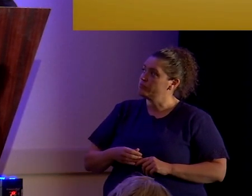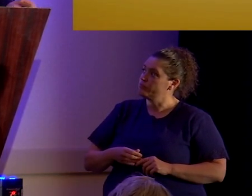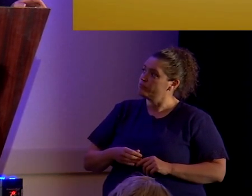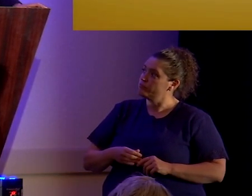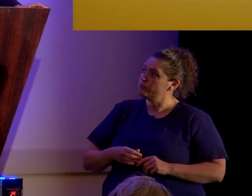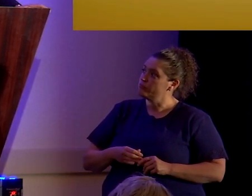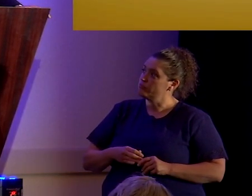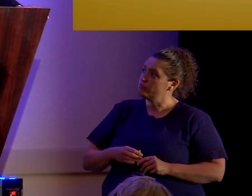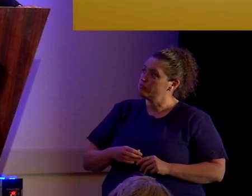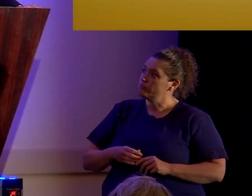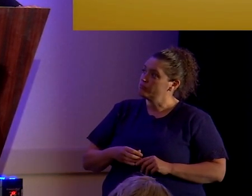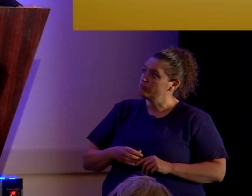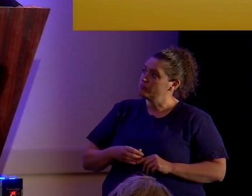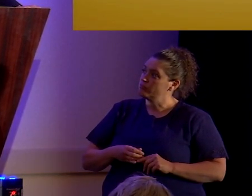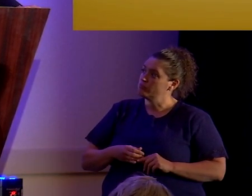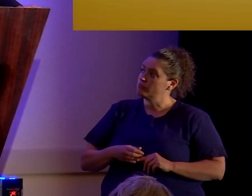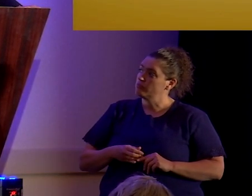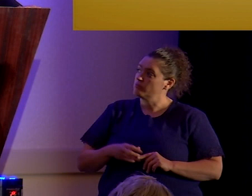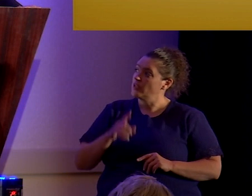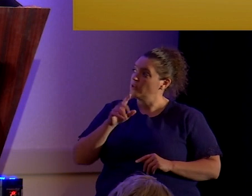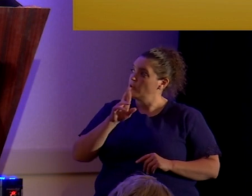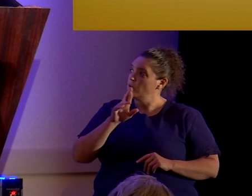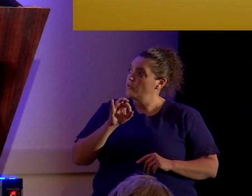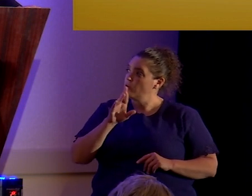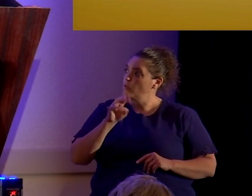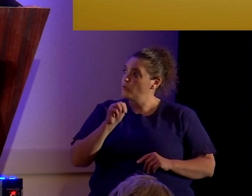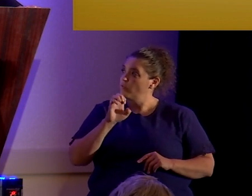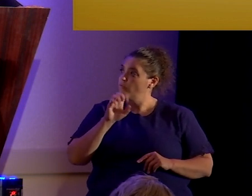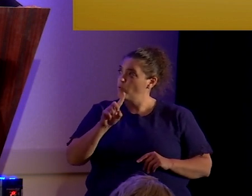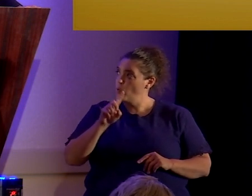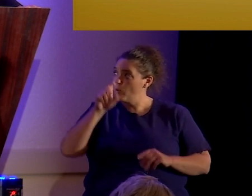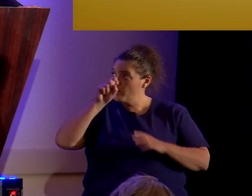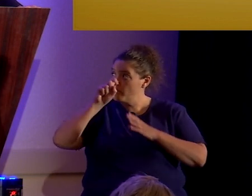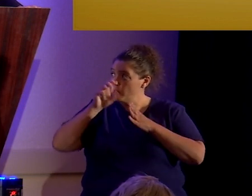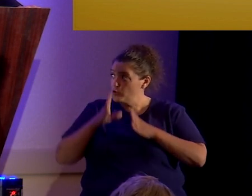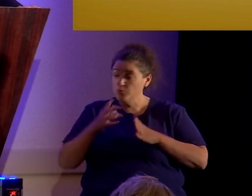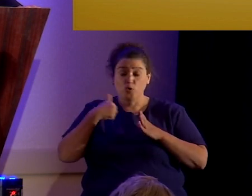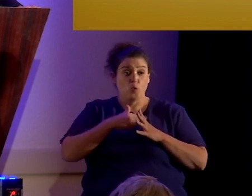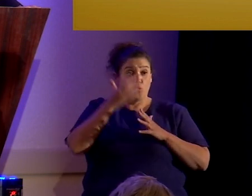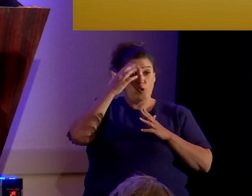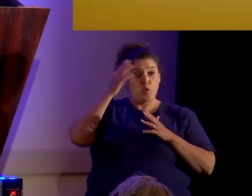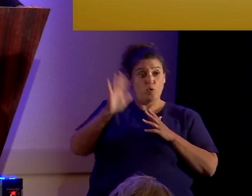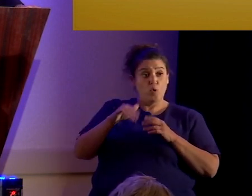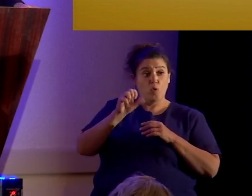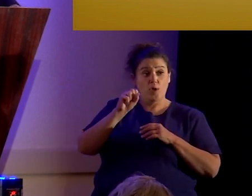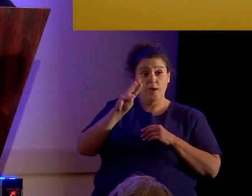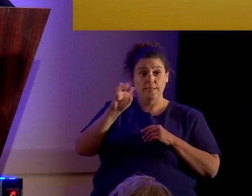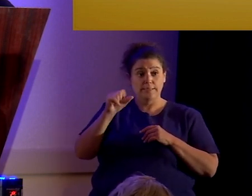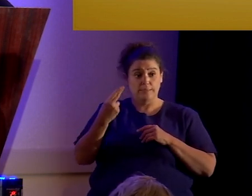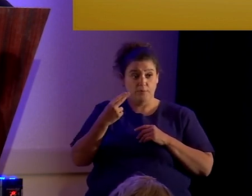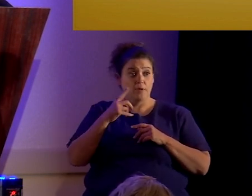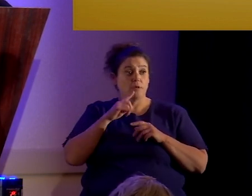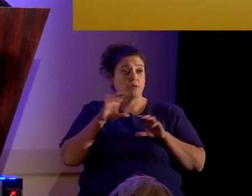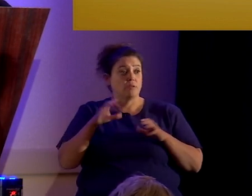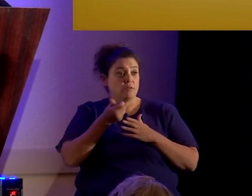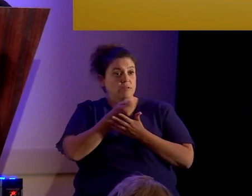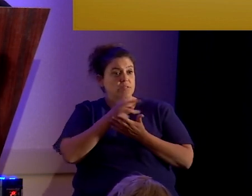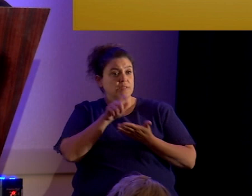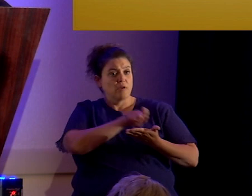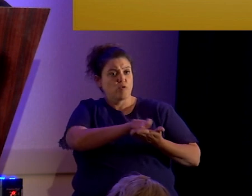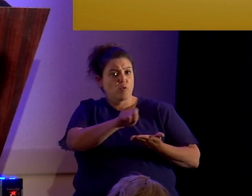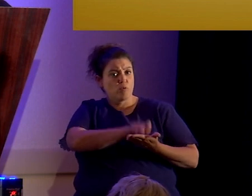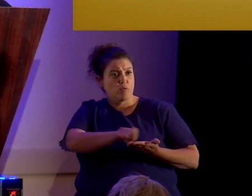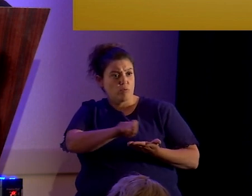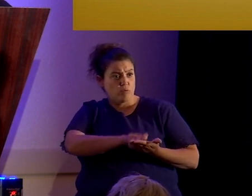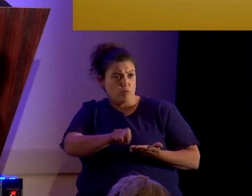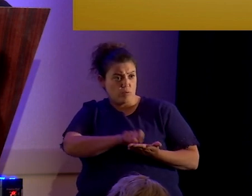The reformed Egyptian, uh, we know that Smith made several transcriptions, um,